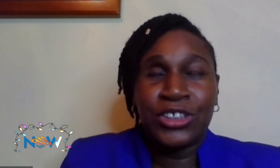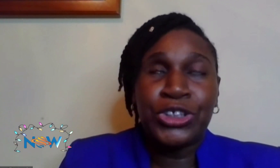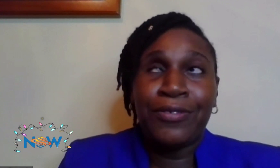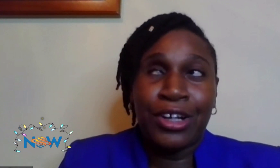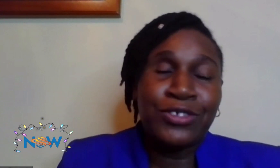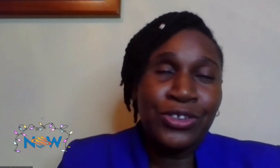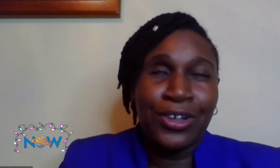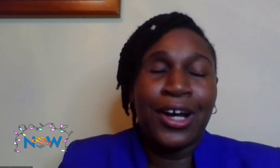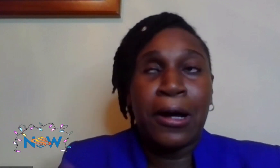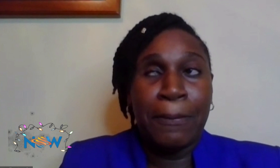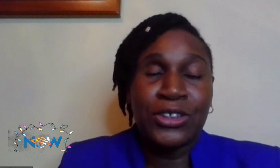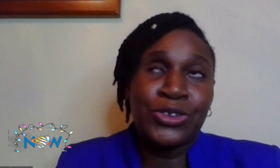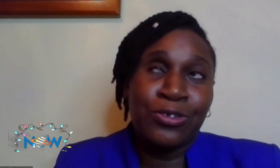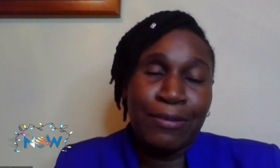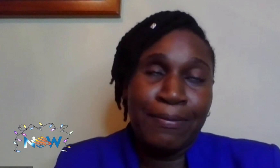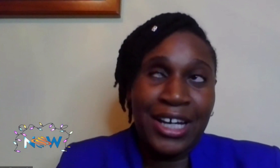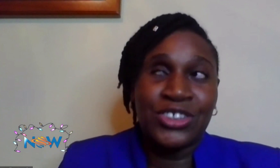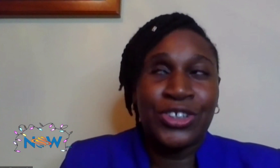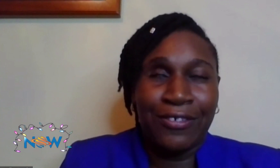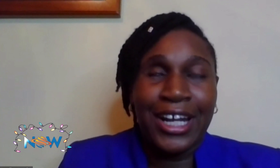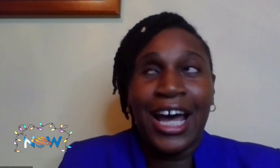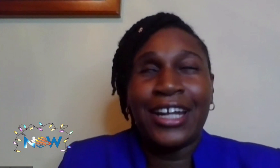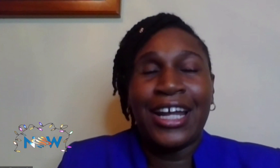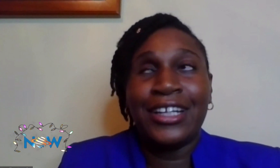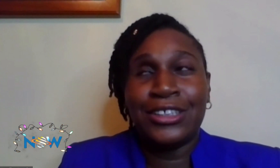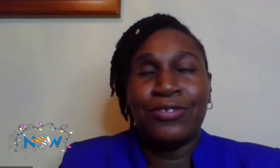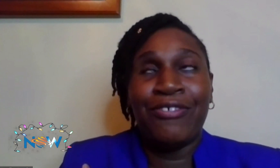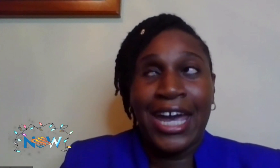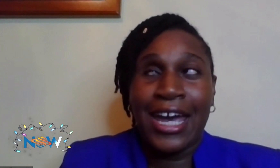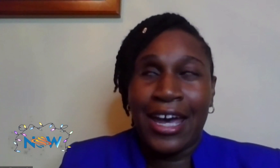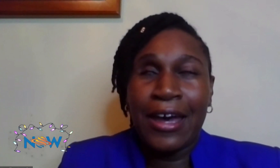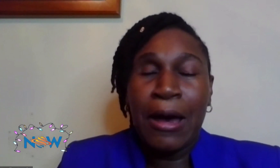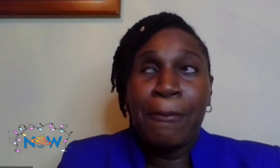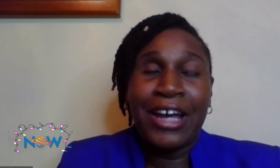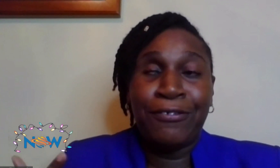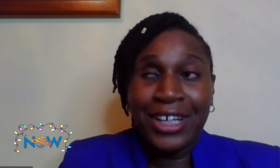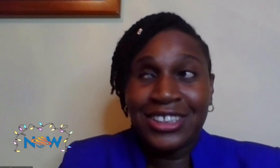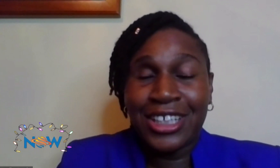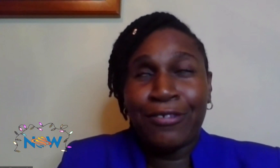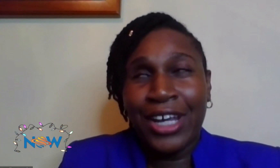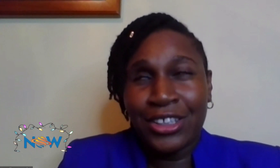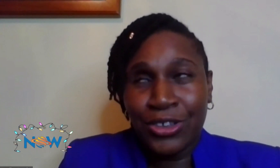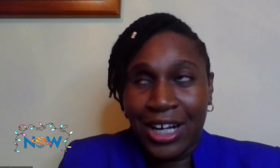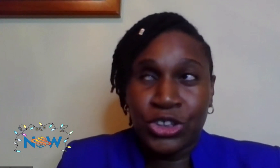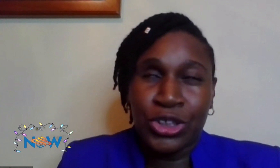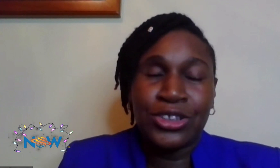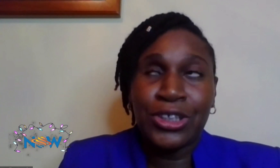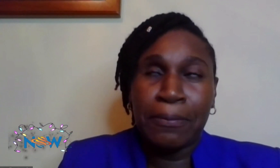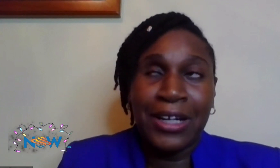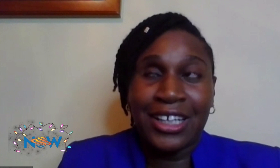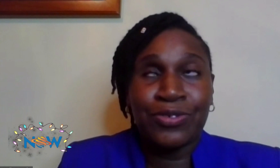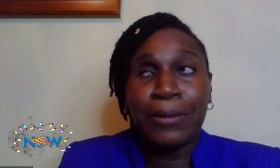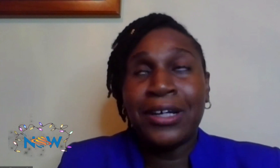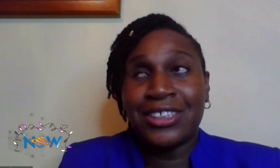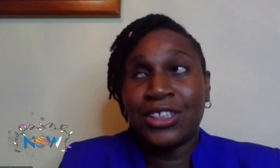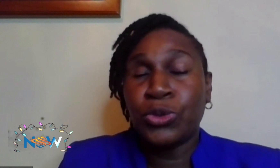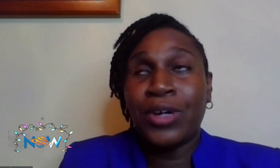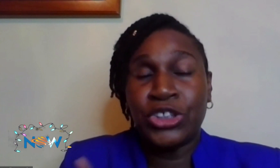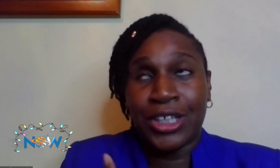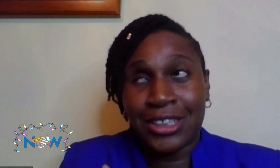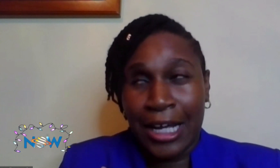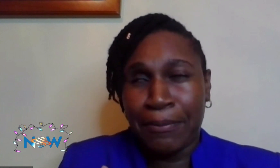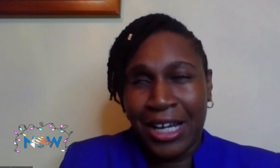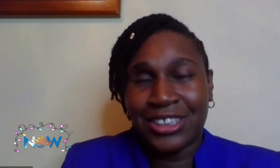and she would have told her about school for blind children. And that is where my first set of interaction took place with